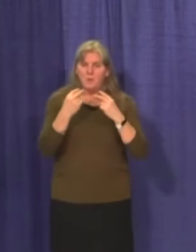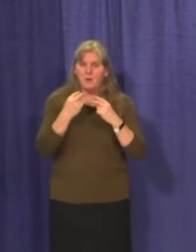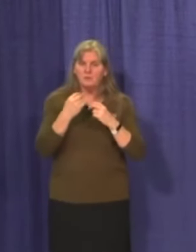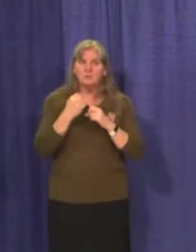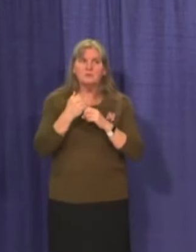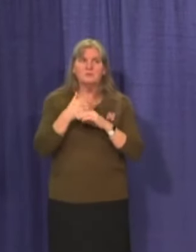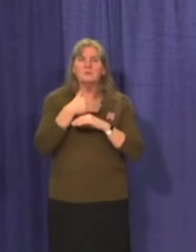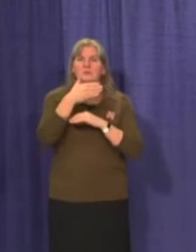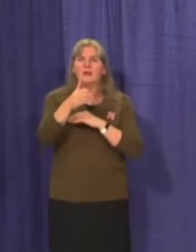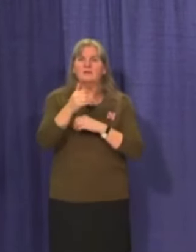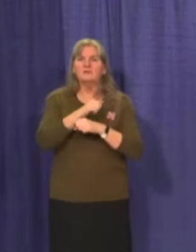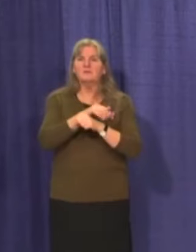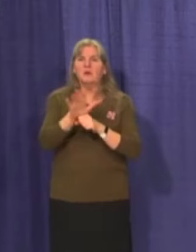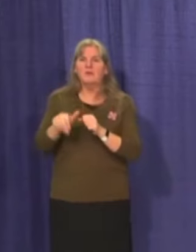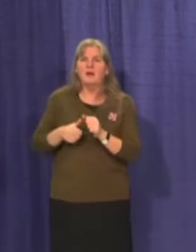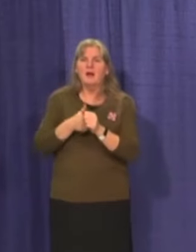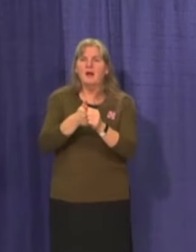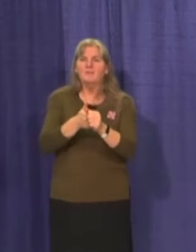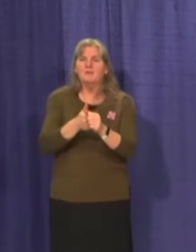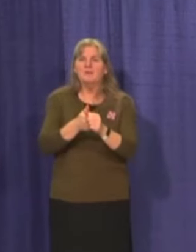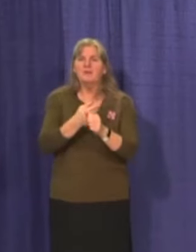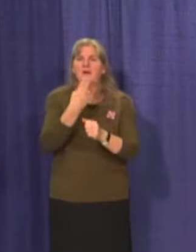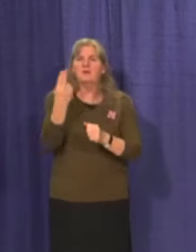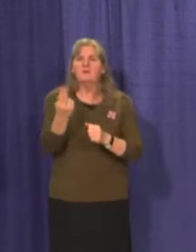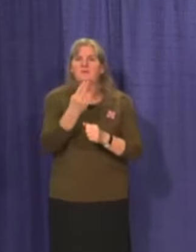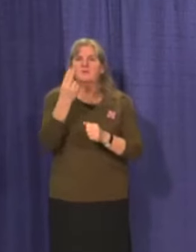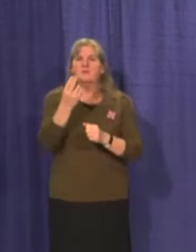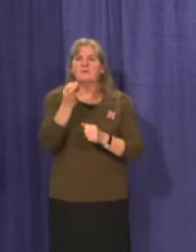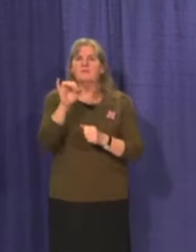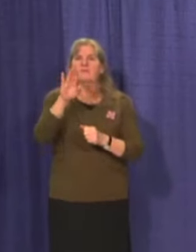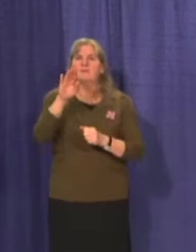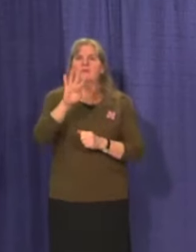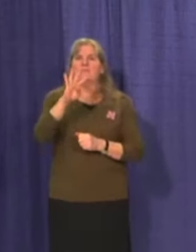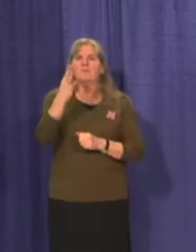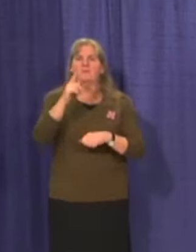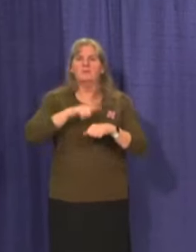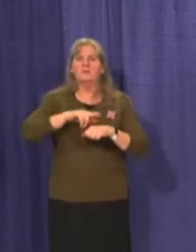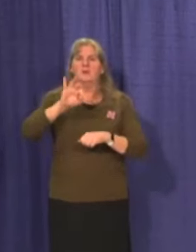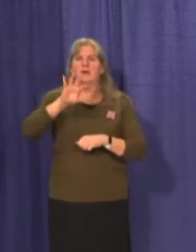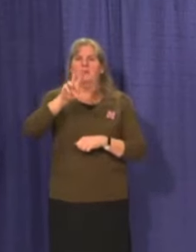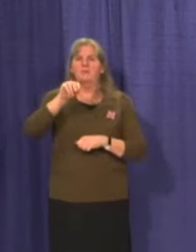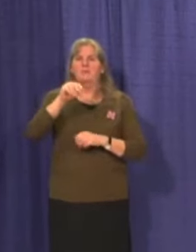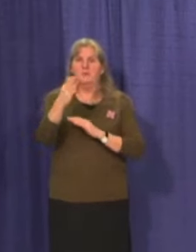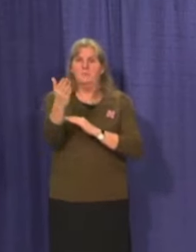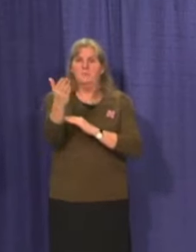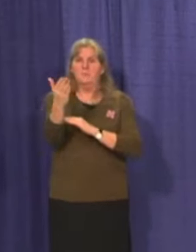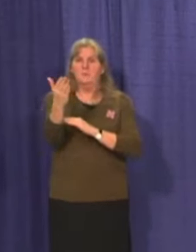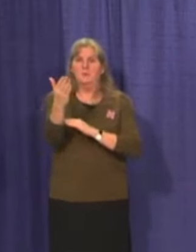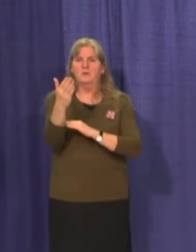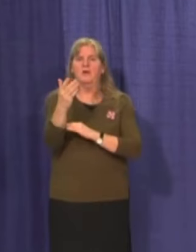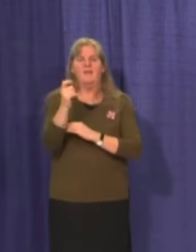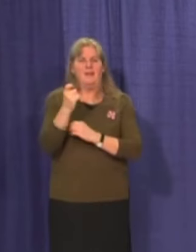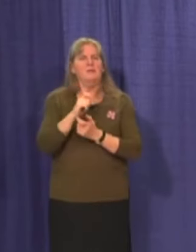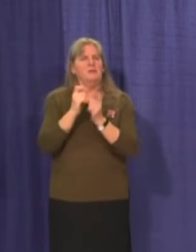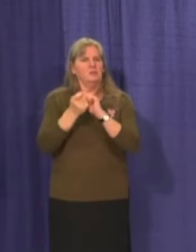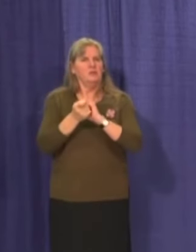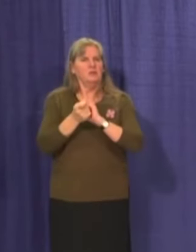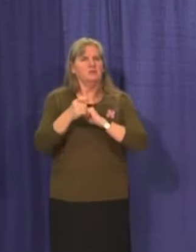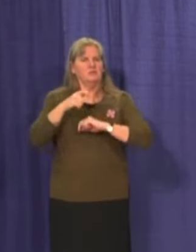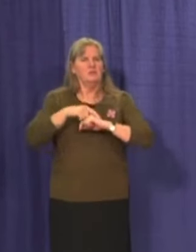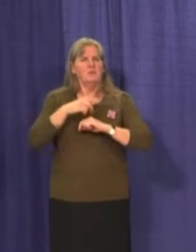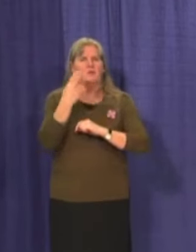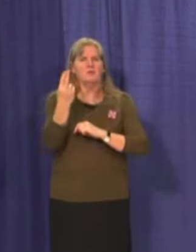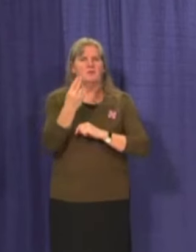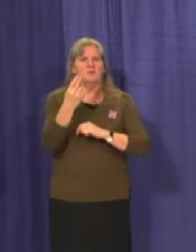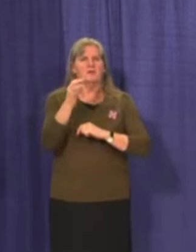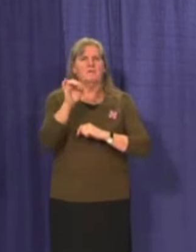-19 update will take place on Thursday, February 4th at 9.30 a.m. This is a change. So again, Thursday,